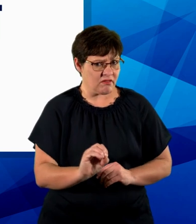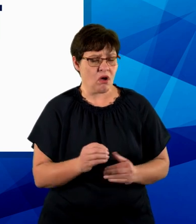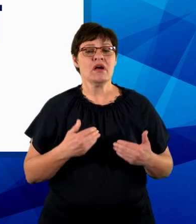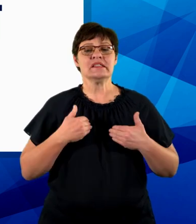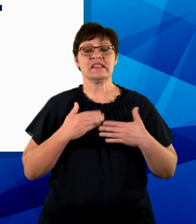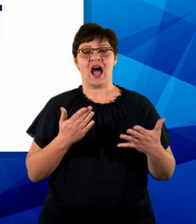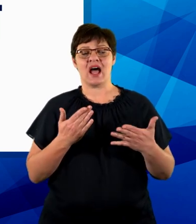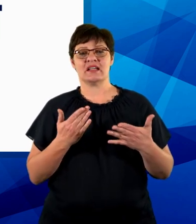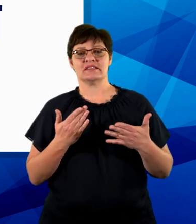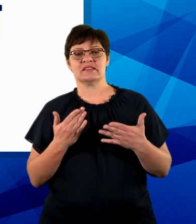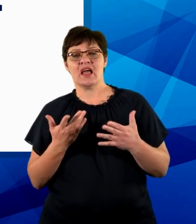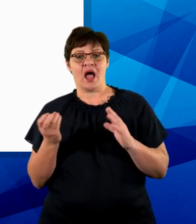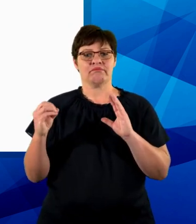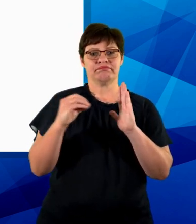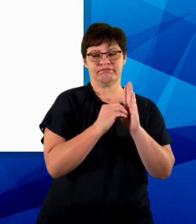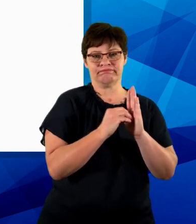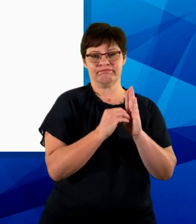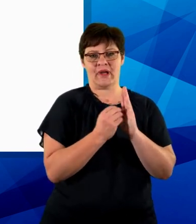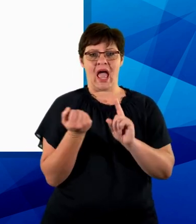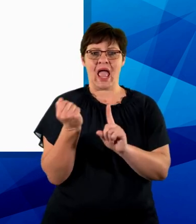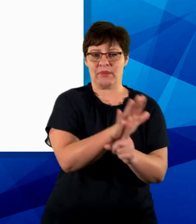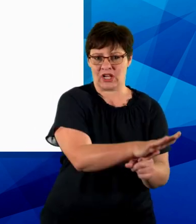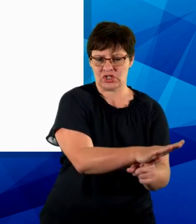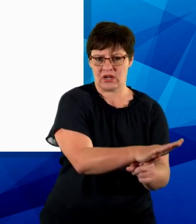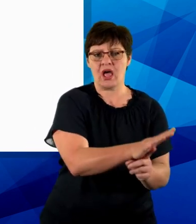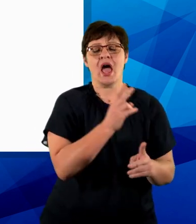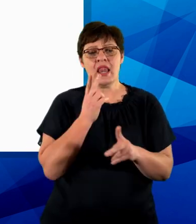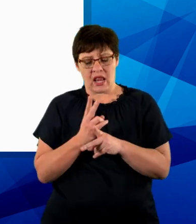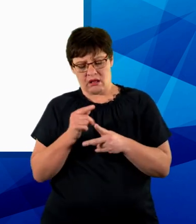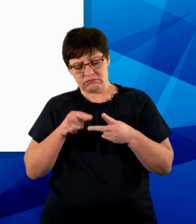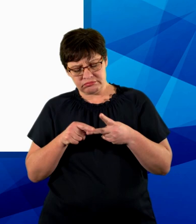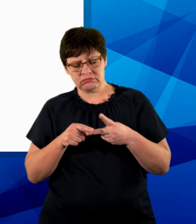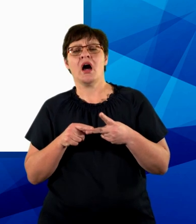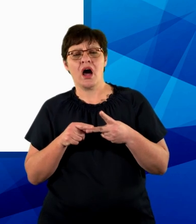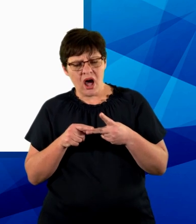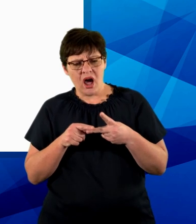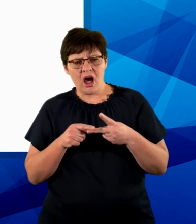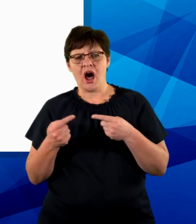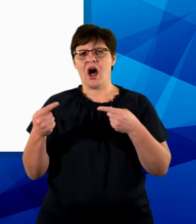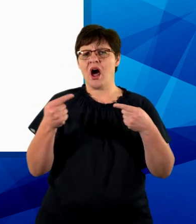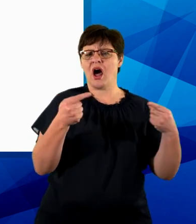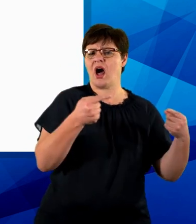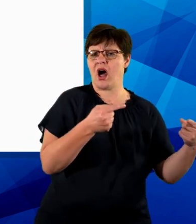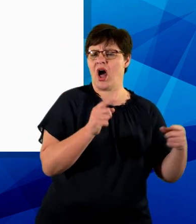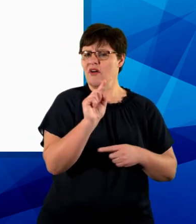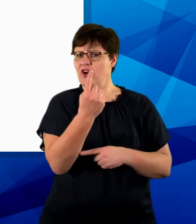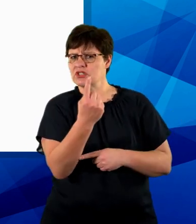and then work in reverse by asking yourself some questions. Firstly students should get enough sleep.